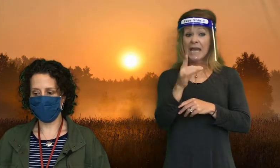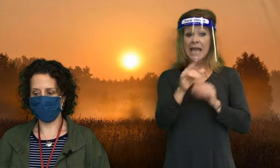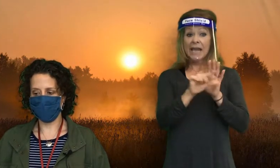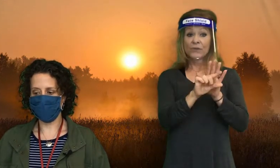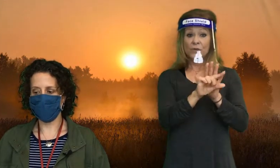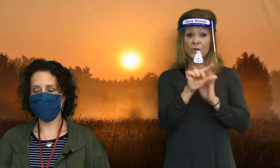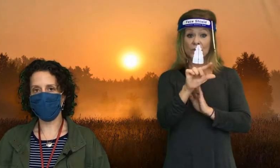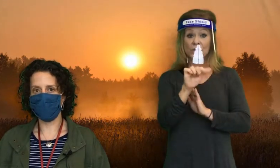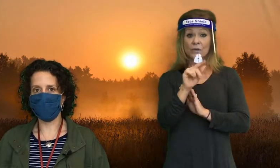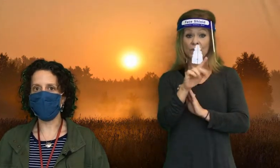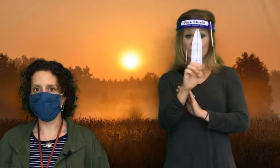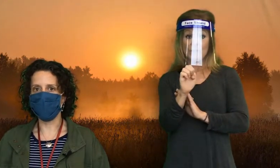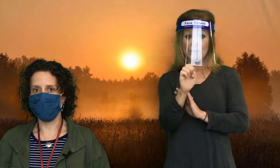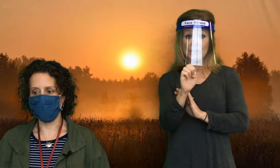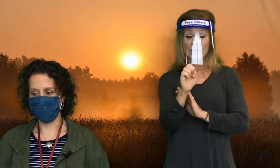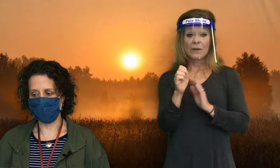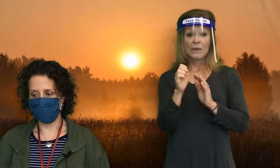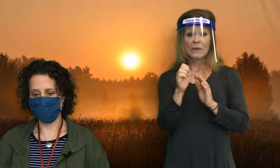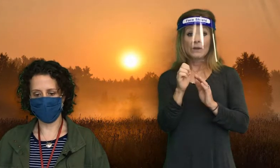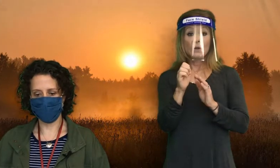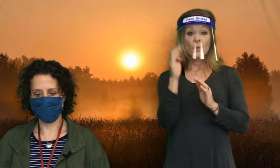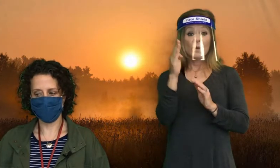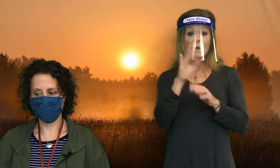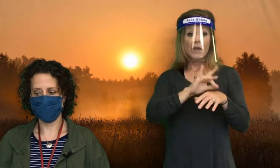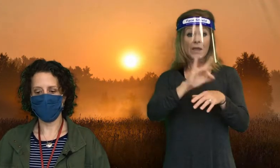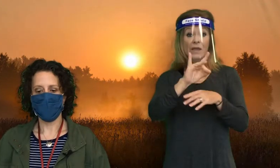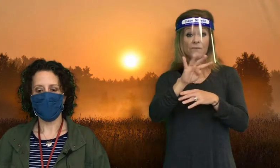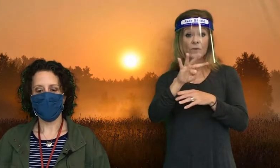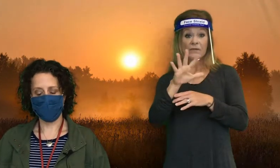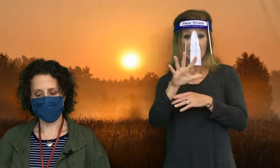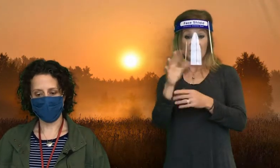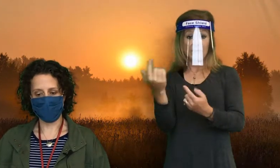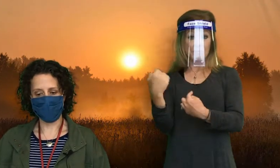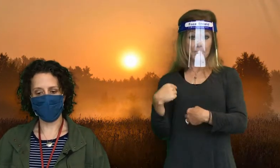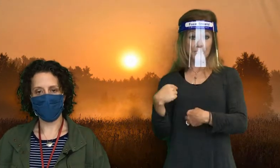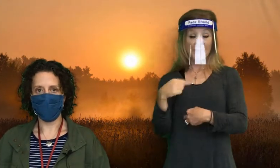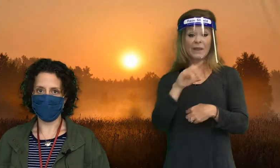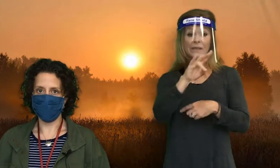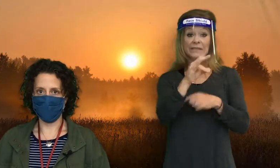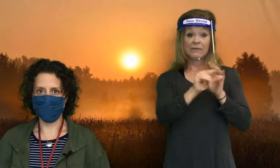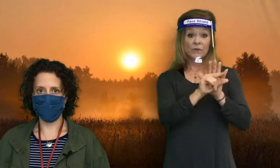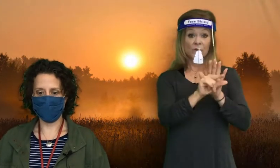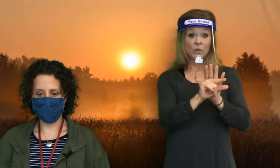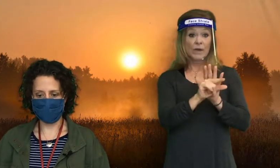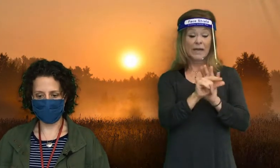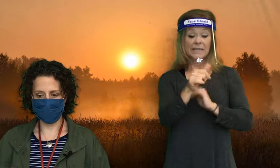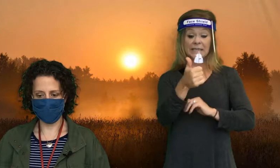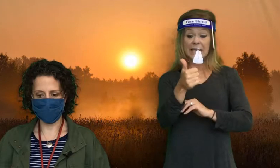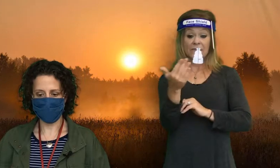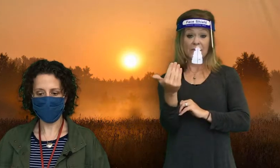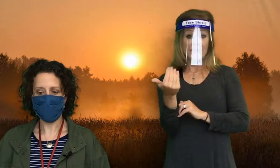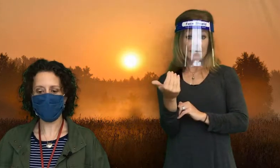gate members will come at 845. 7th grade at 1015.